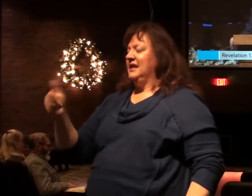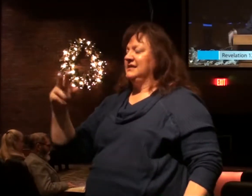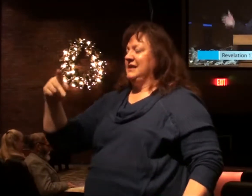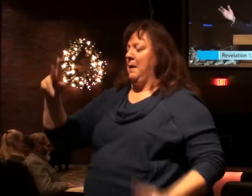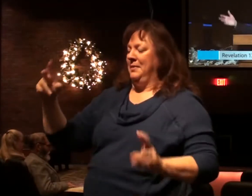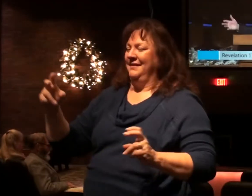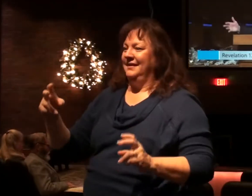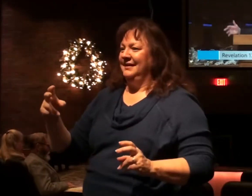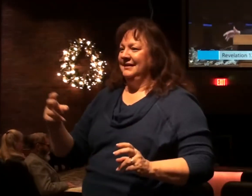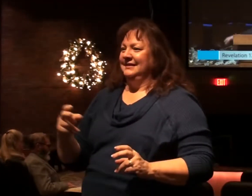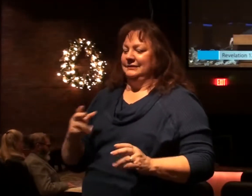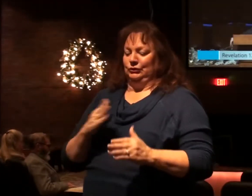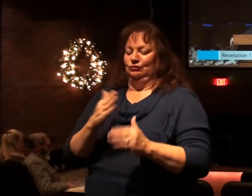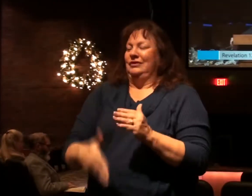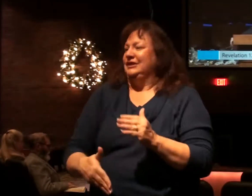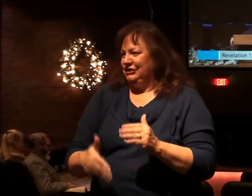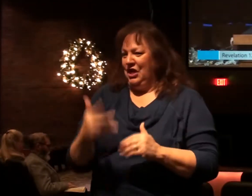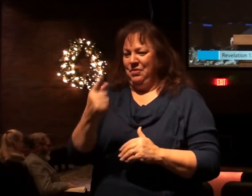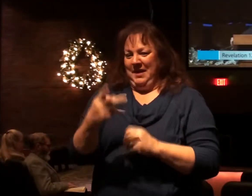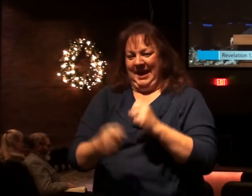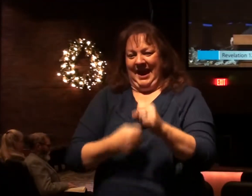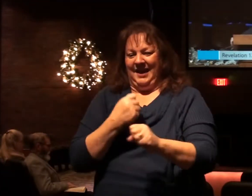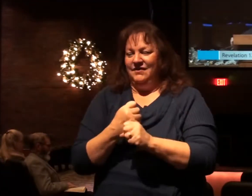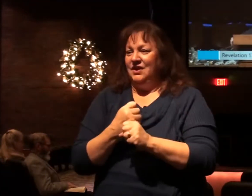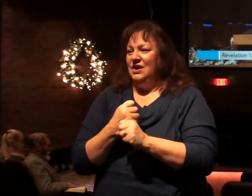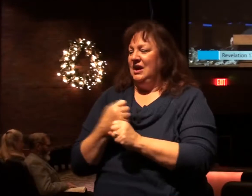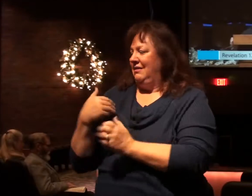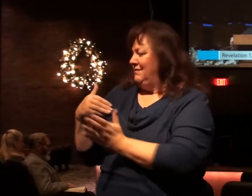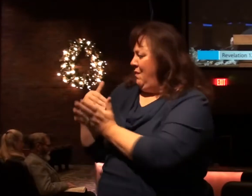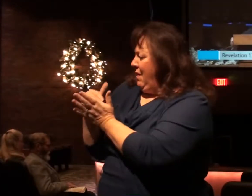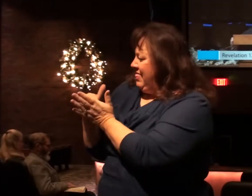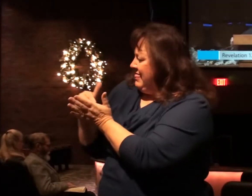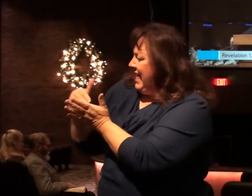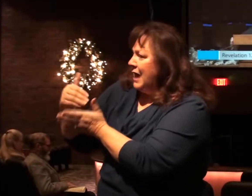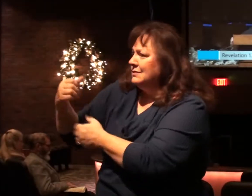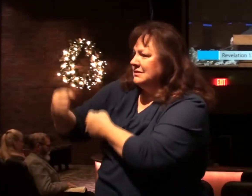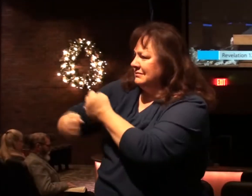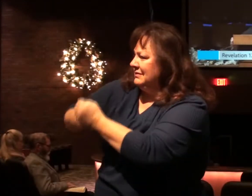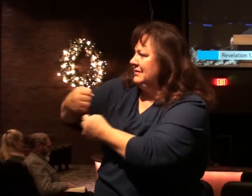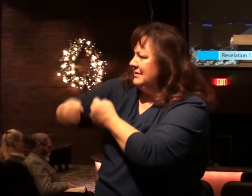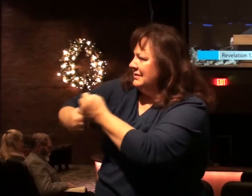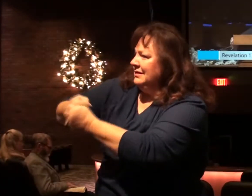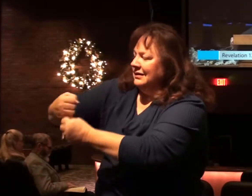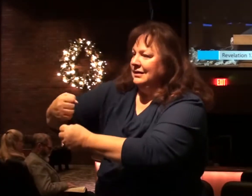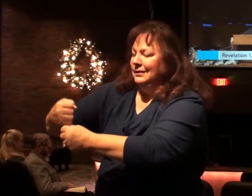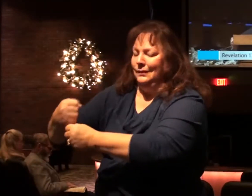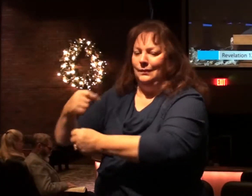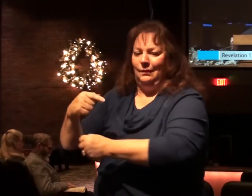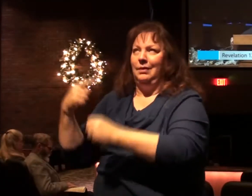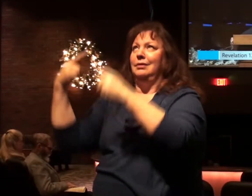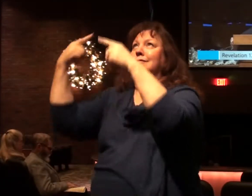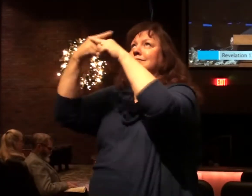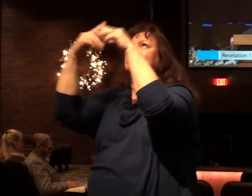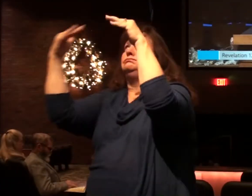Three and a half years. The thousands of years that have gone on with this conflict